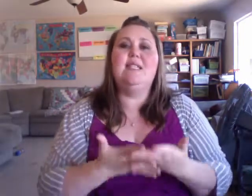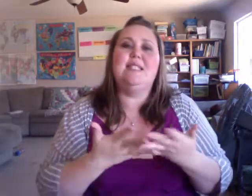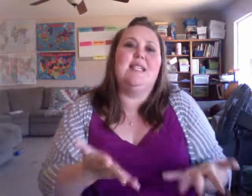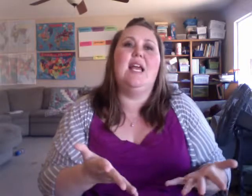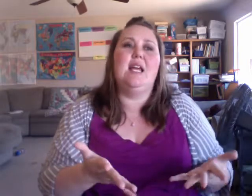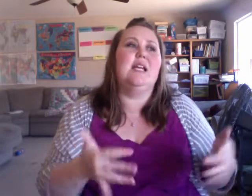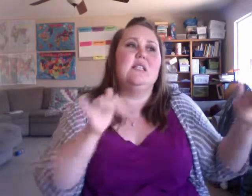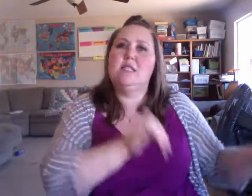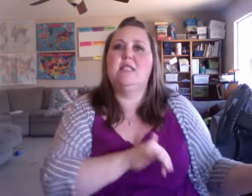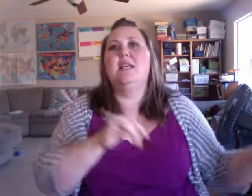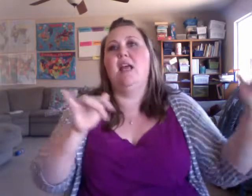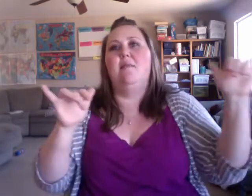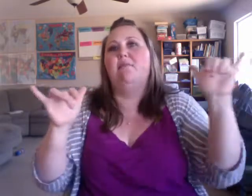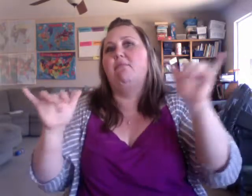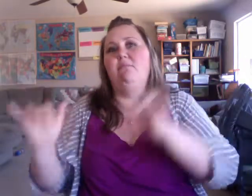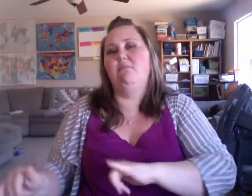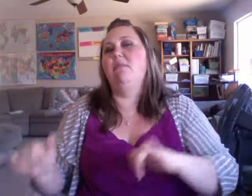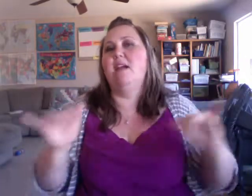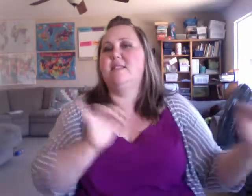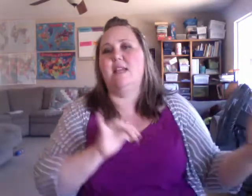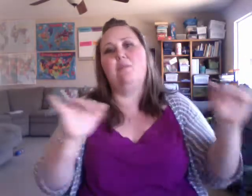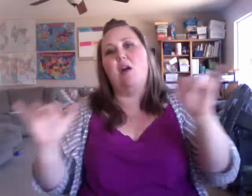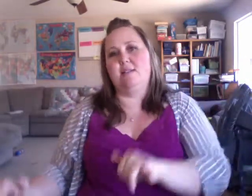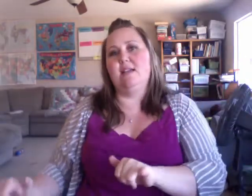it's saying is it's the same it's the same process.